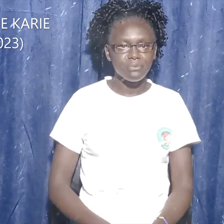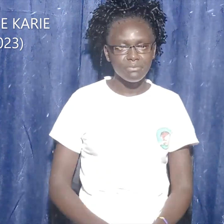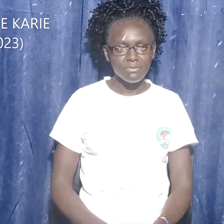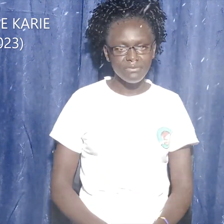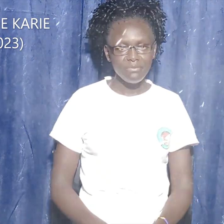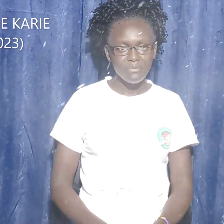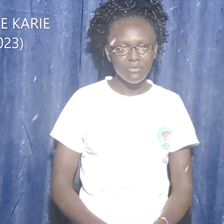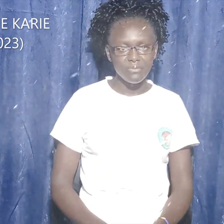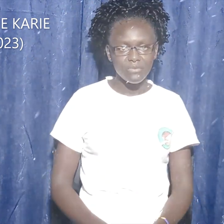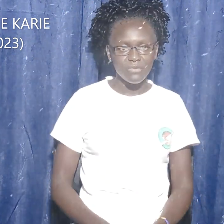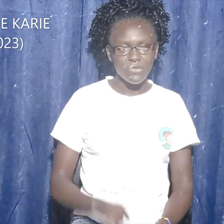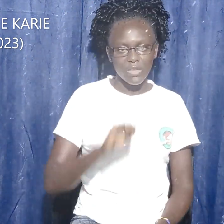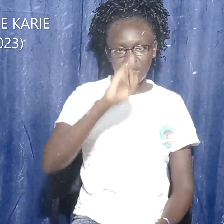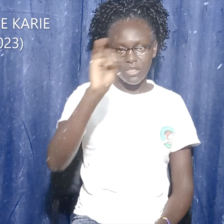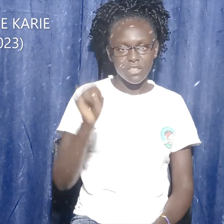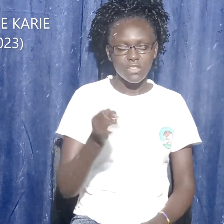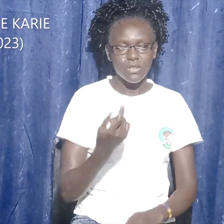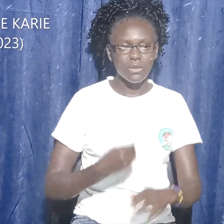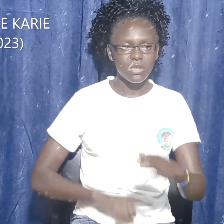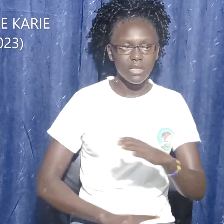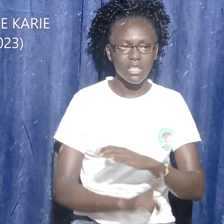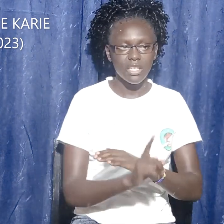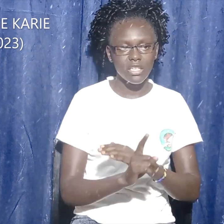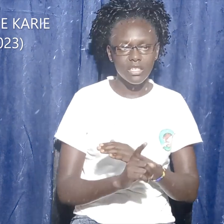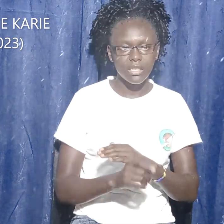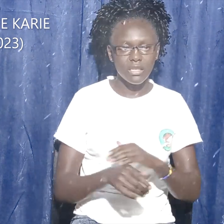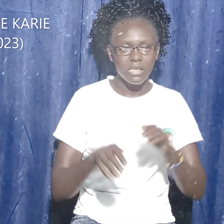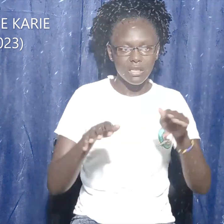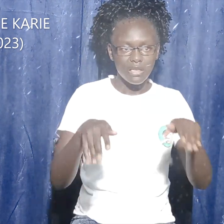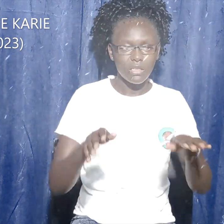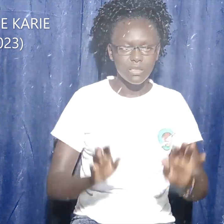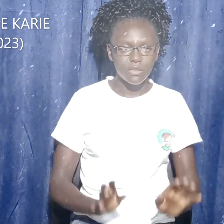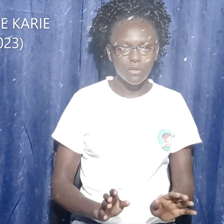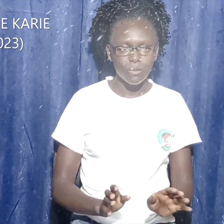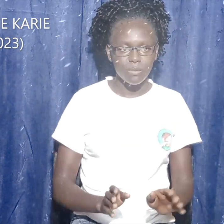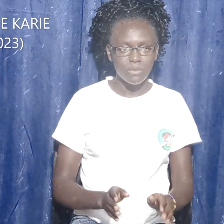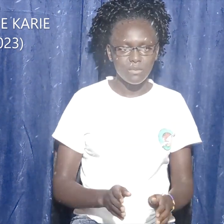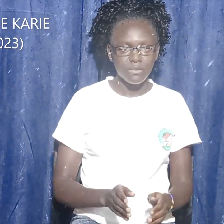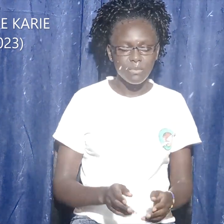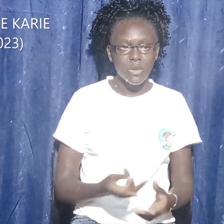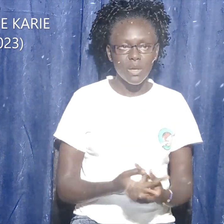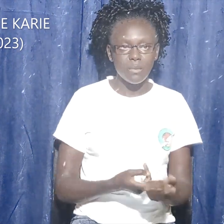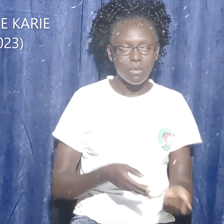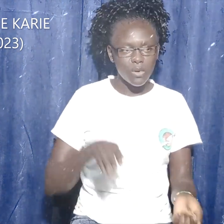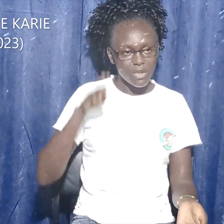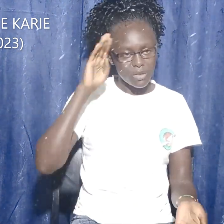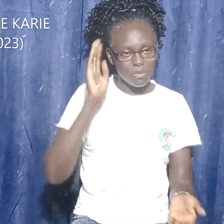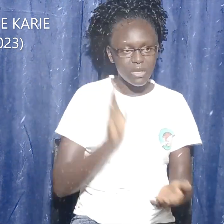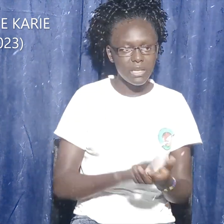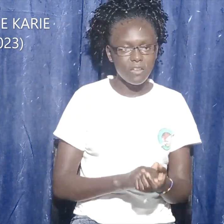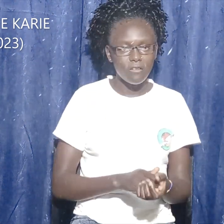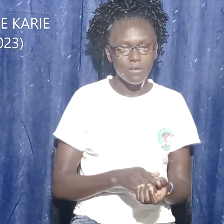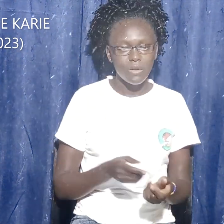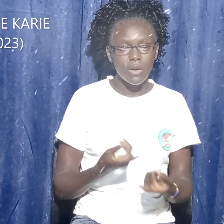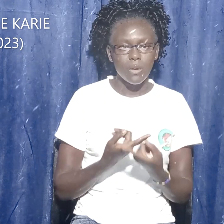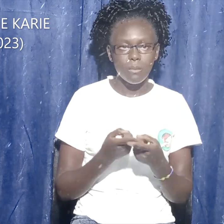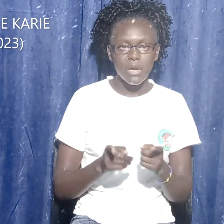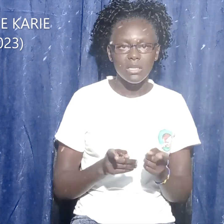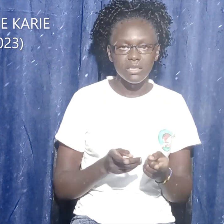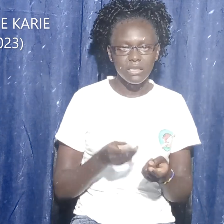John also entered the tomb, and believed both had not understand the scripture, which